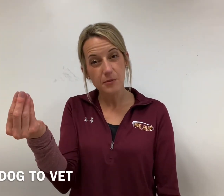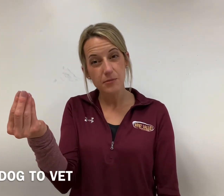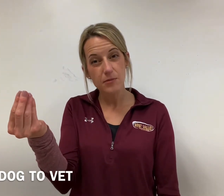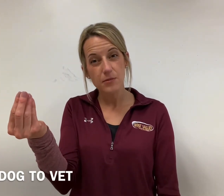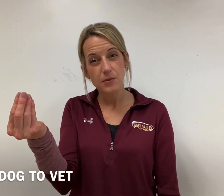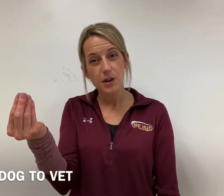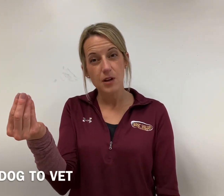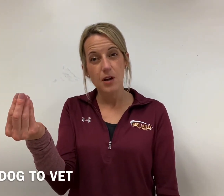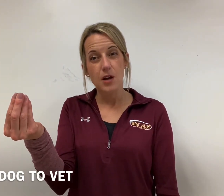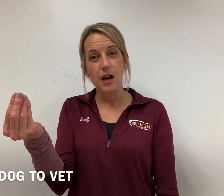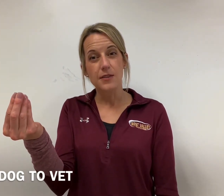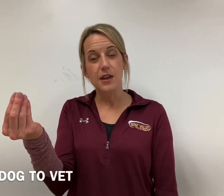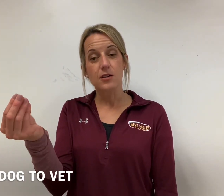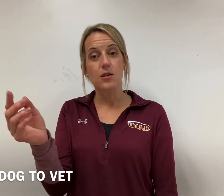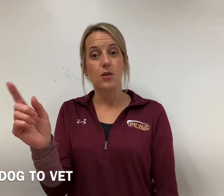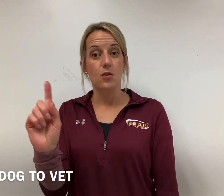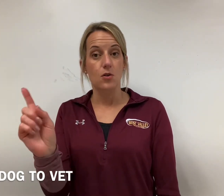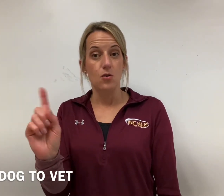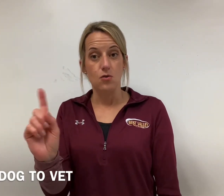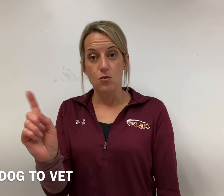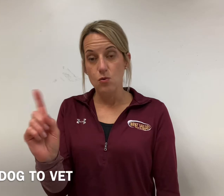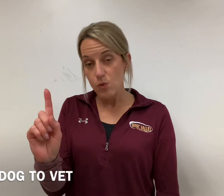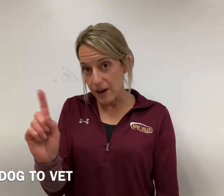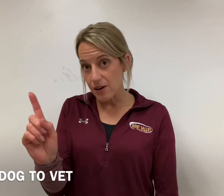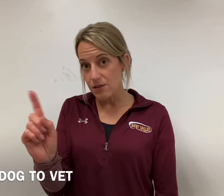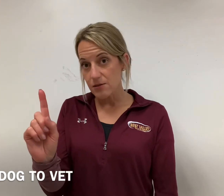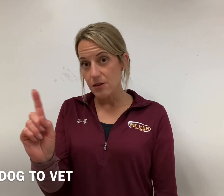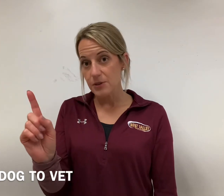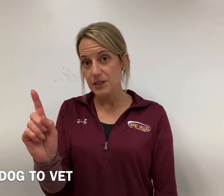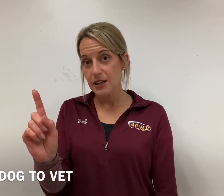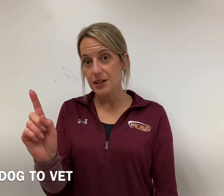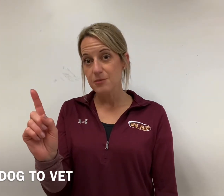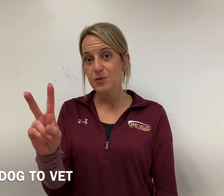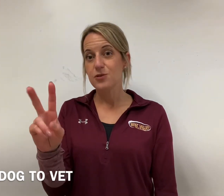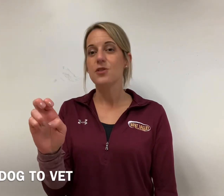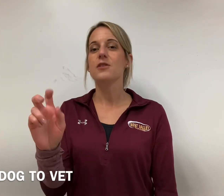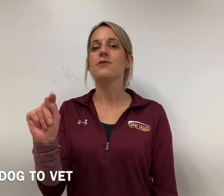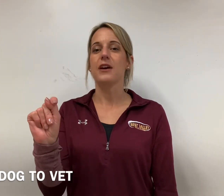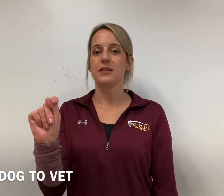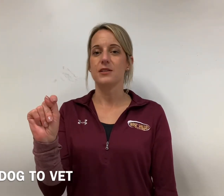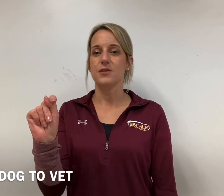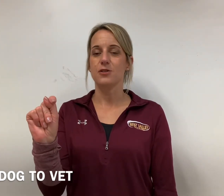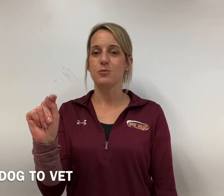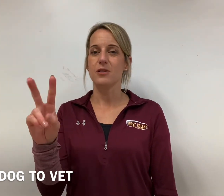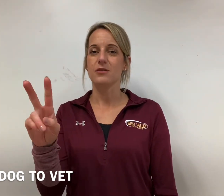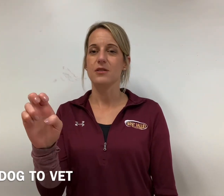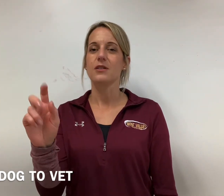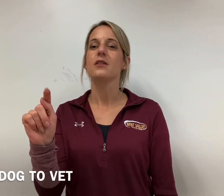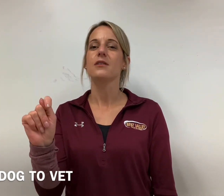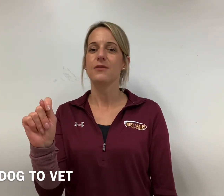and then where are we going to take him to the vet his fingerspell vet